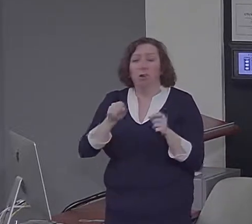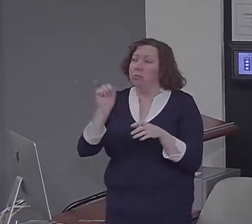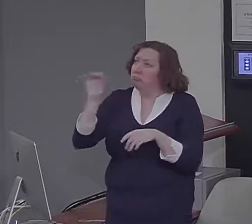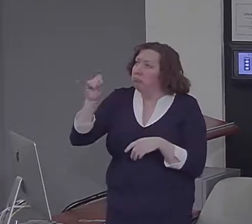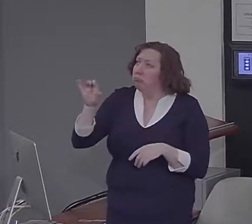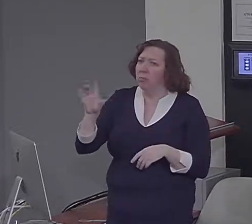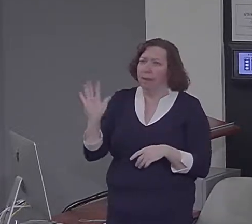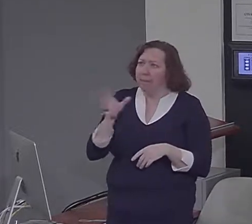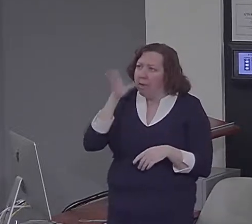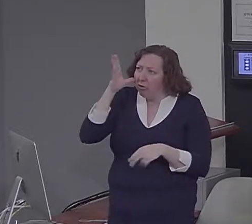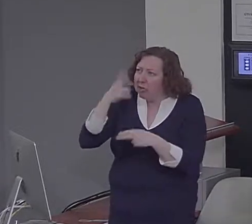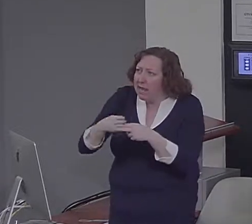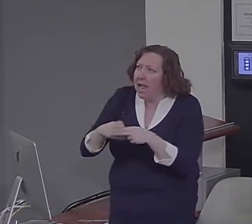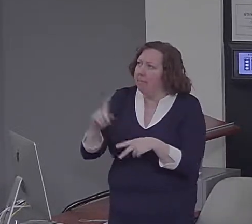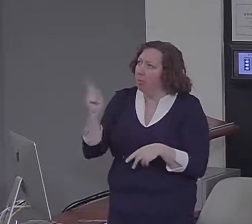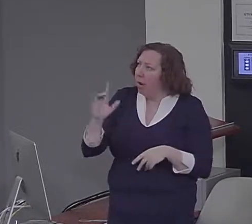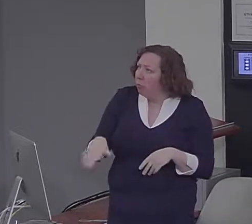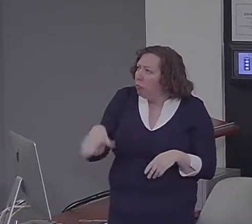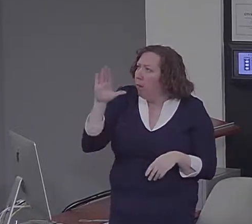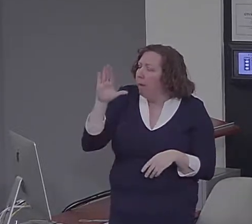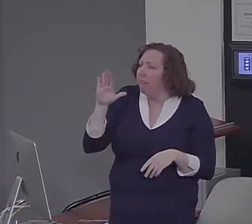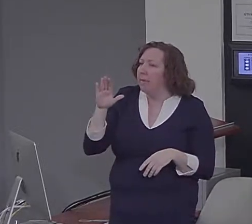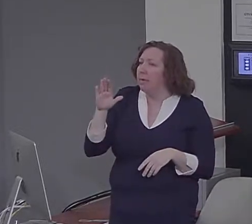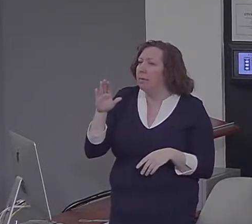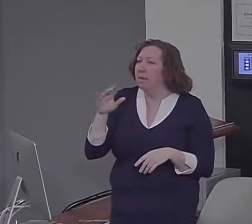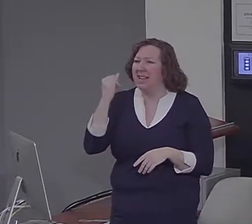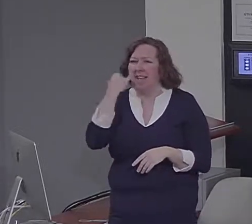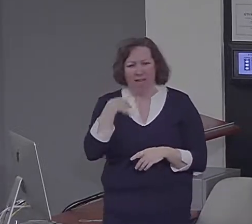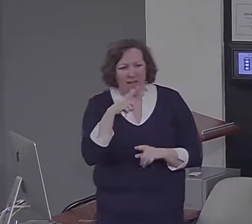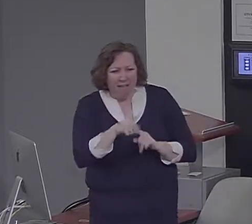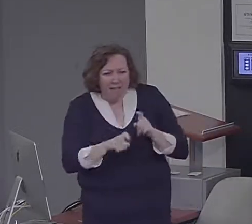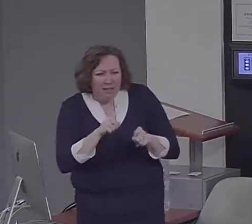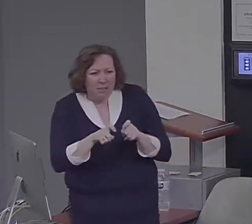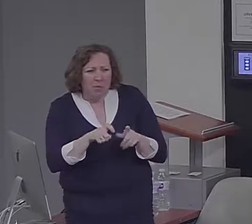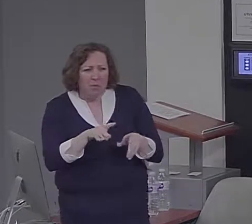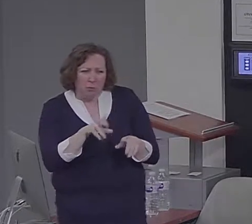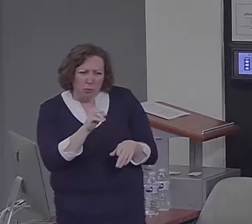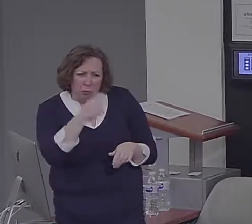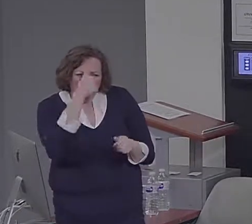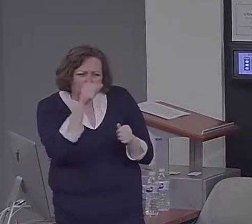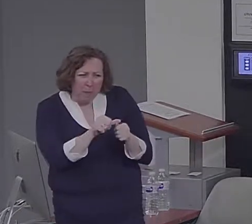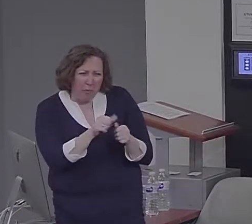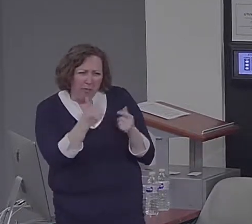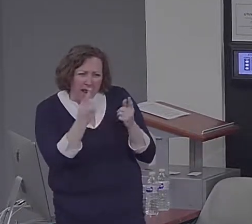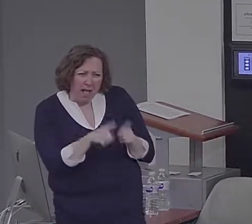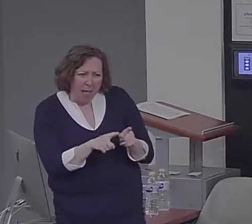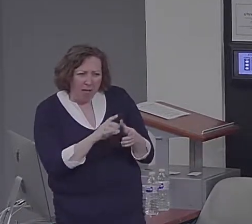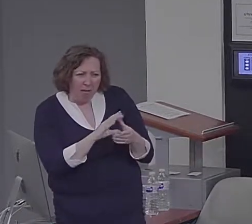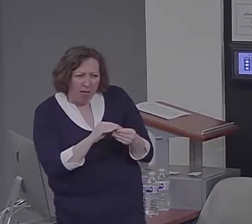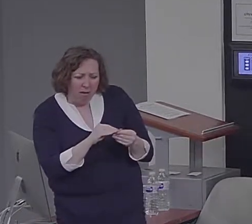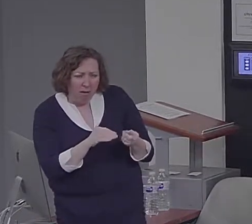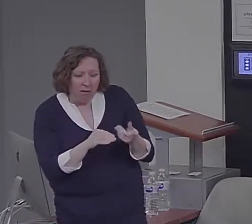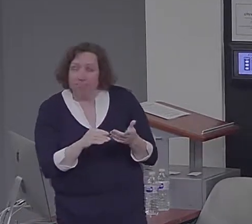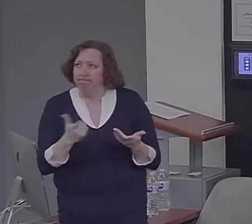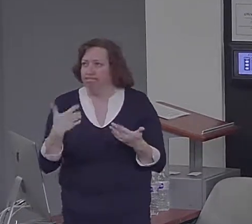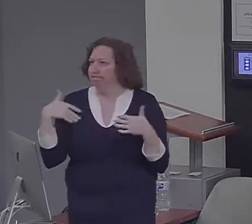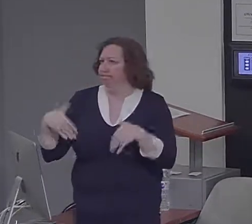But when you got down to the level of remembering a specific episode, KC just couldn't do it. So he was entirely